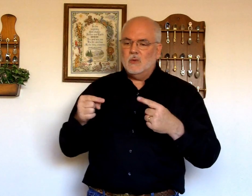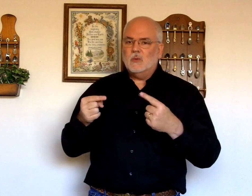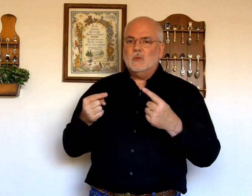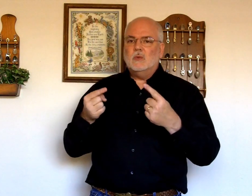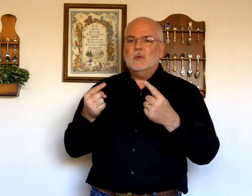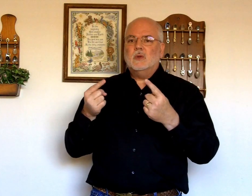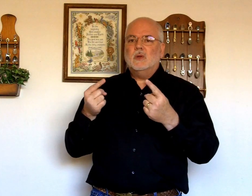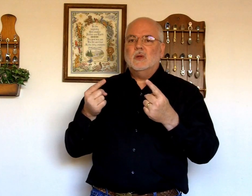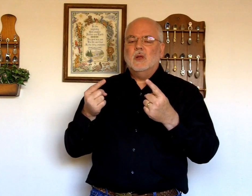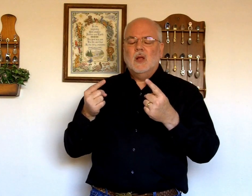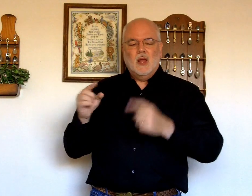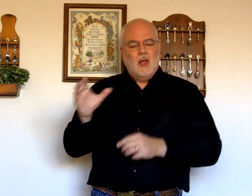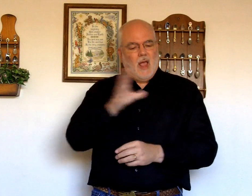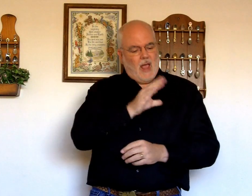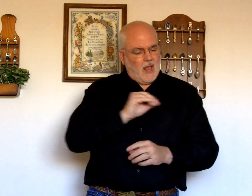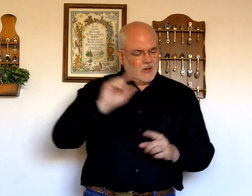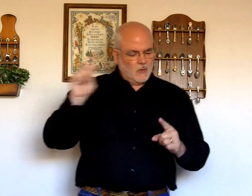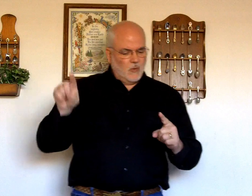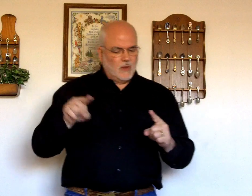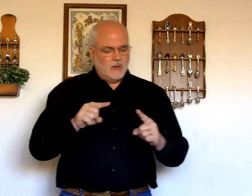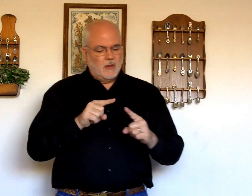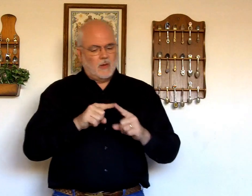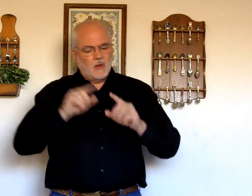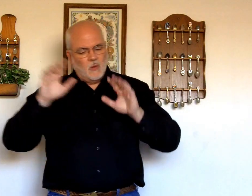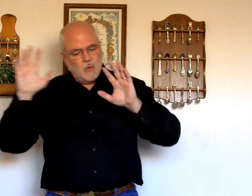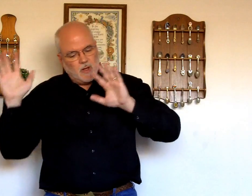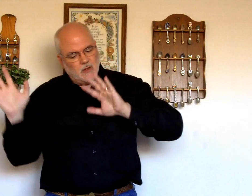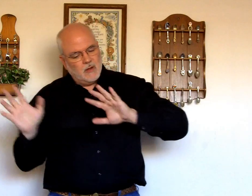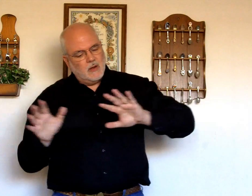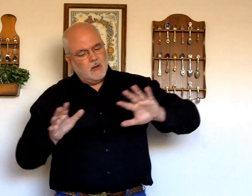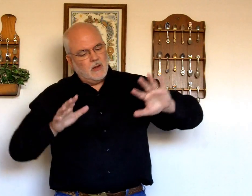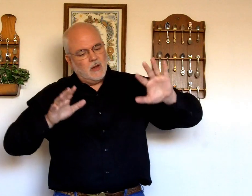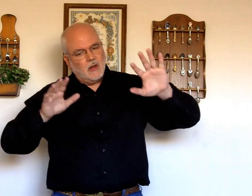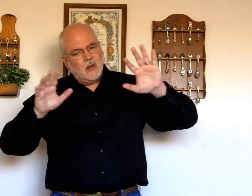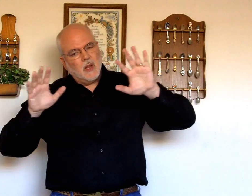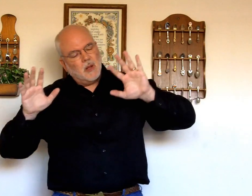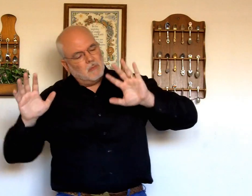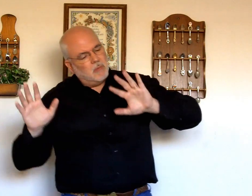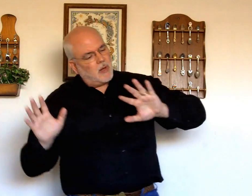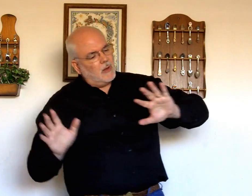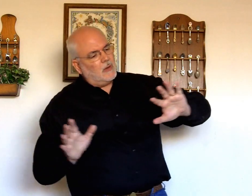And when the wind blows,